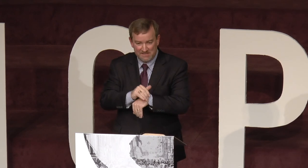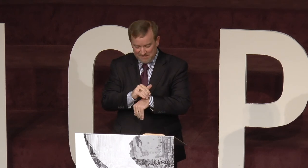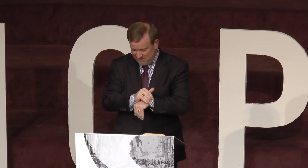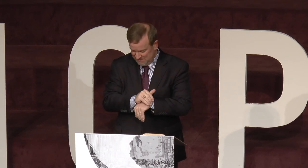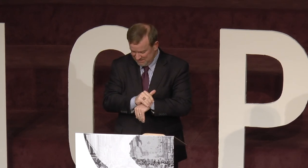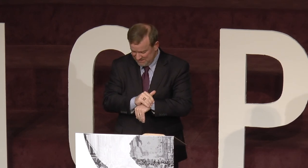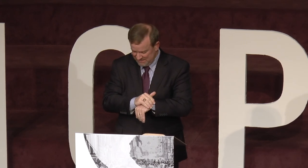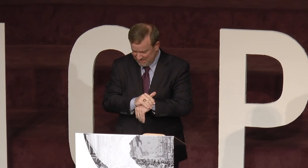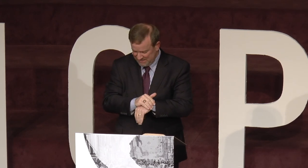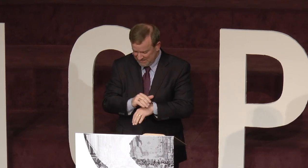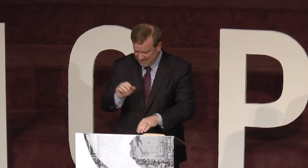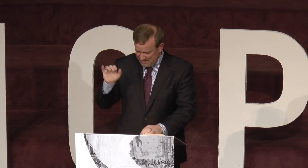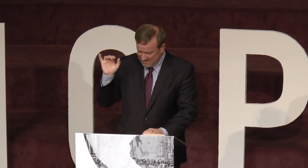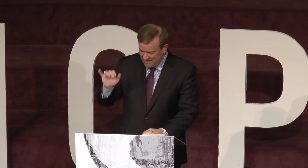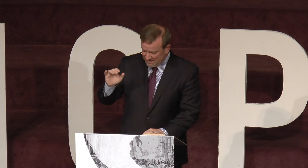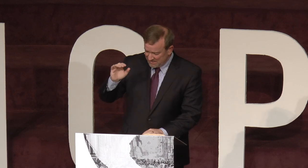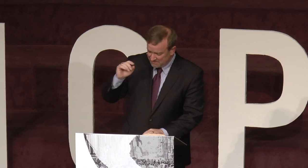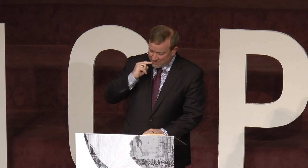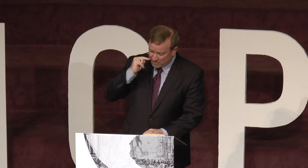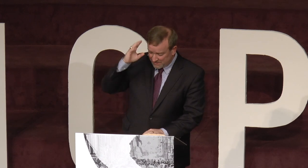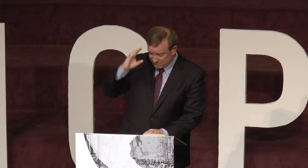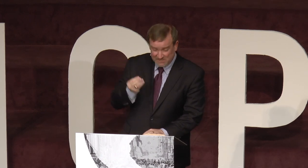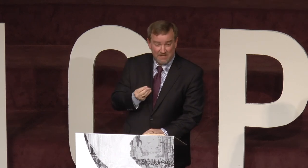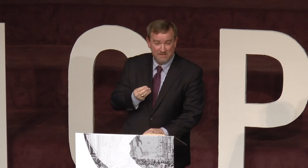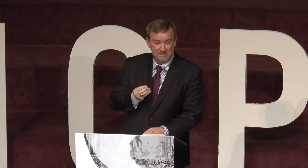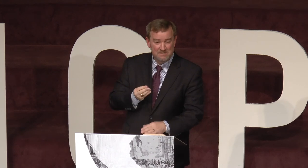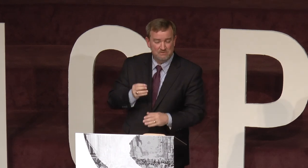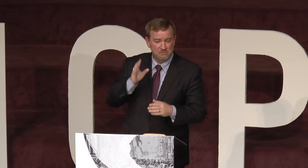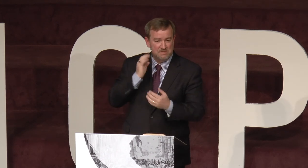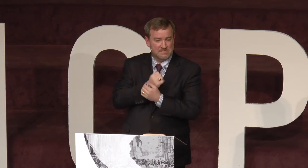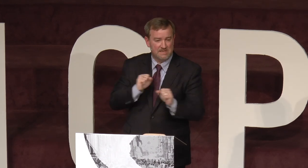that her deaf son would be saved.